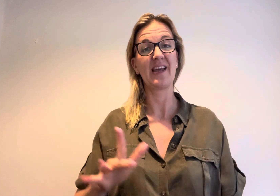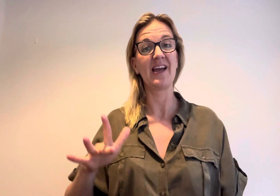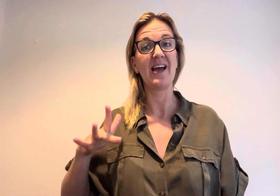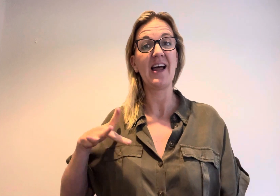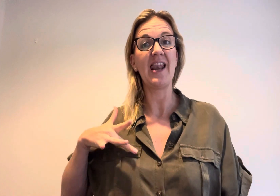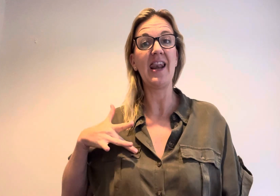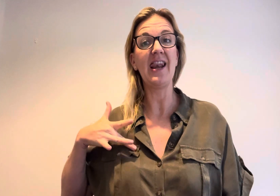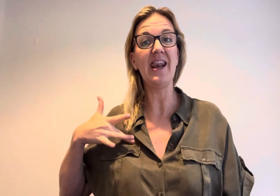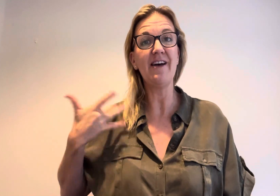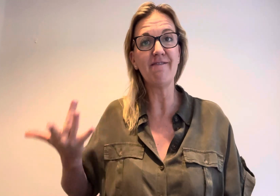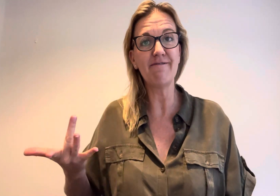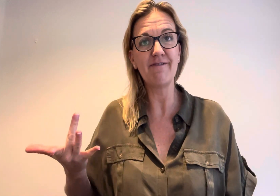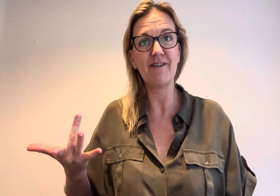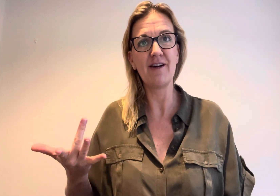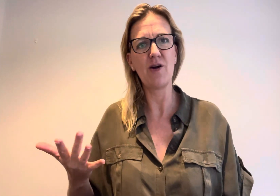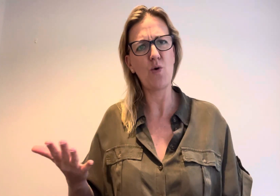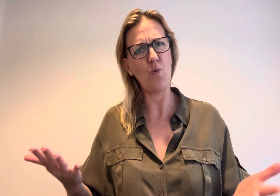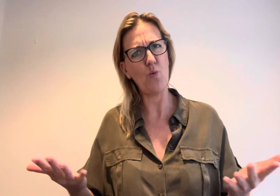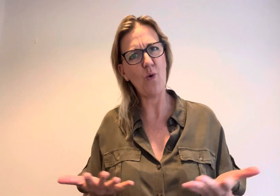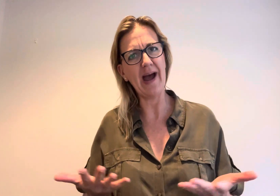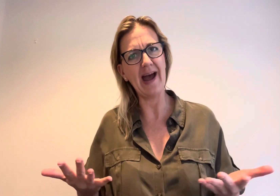Live where?